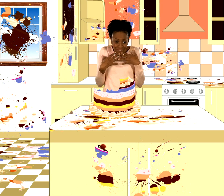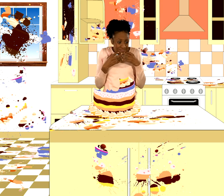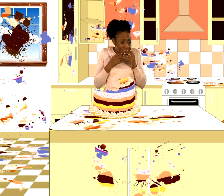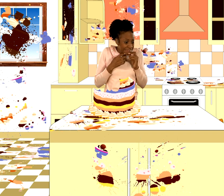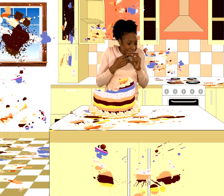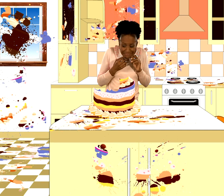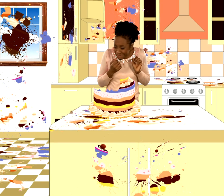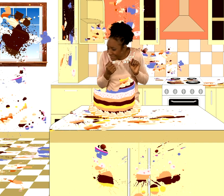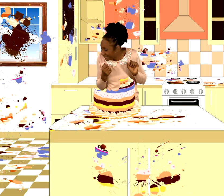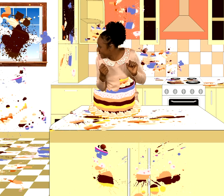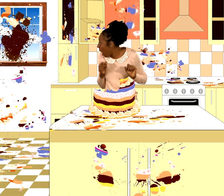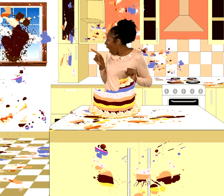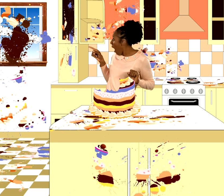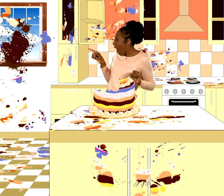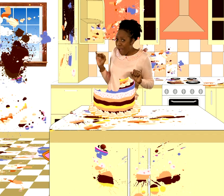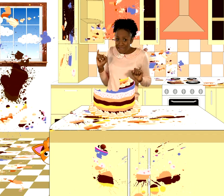And the window's one chocolatey splat